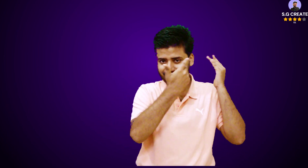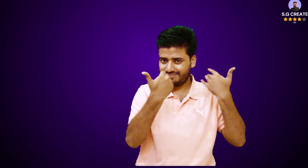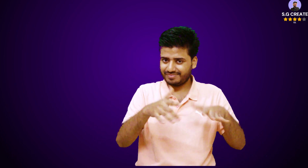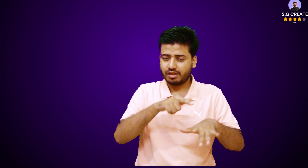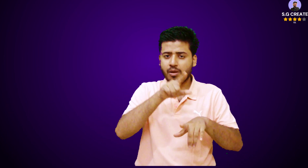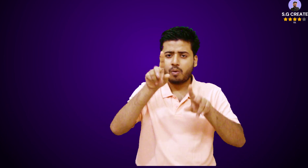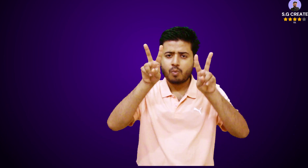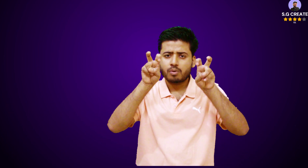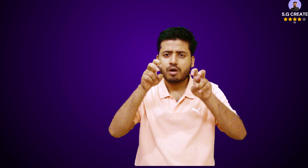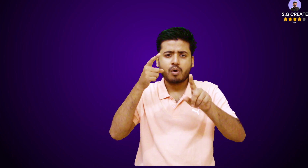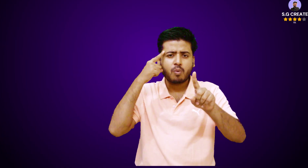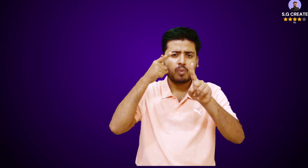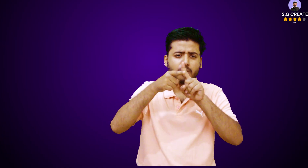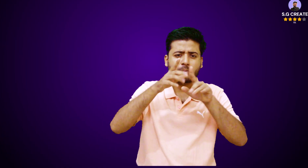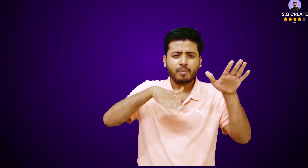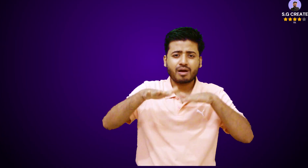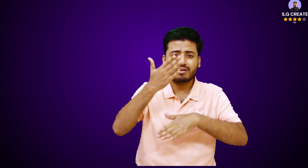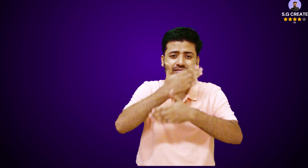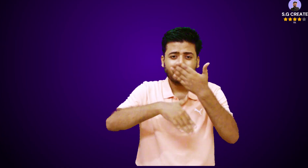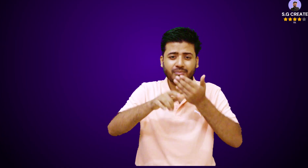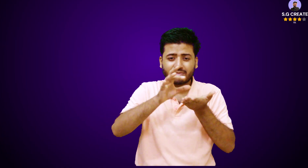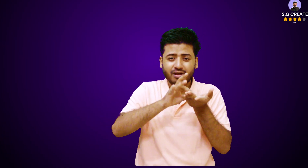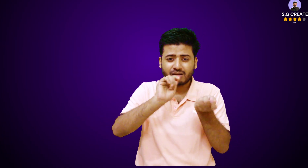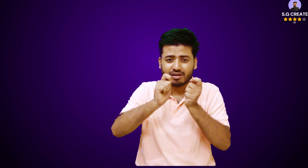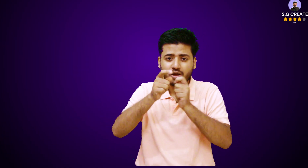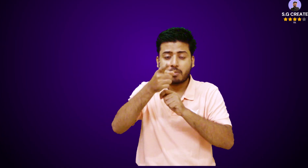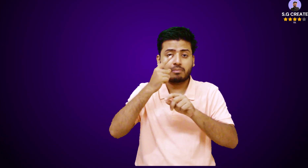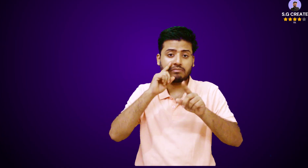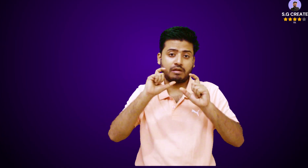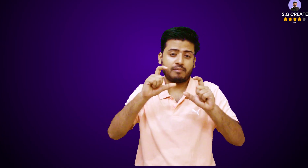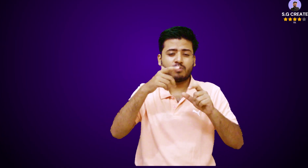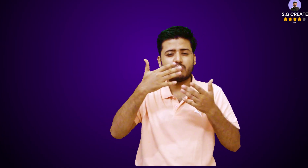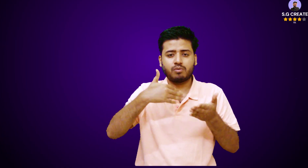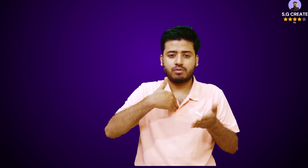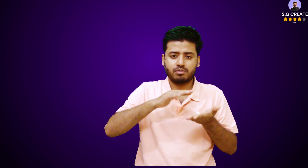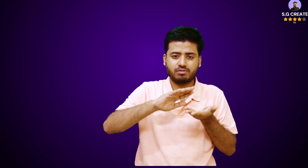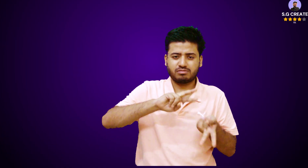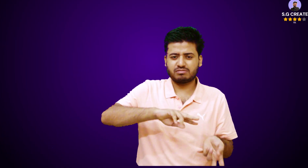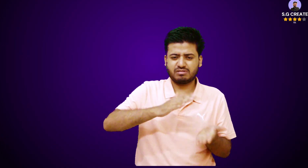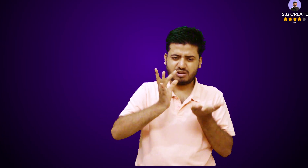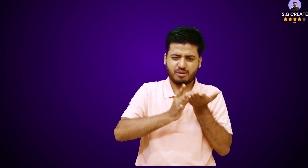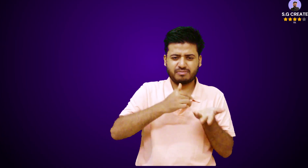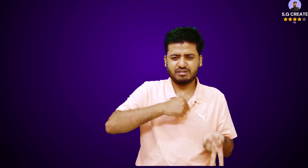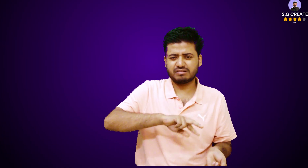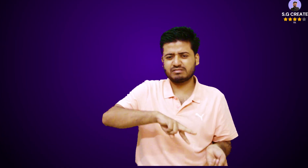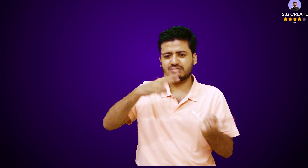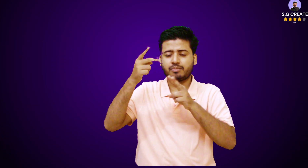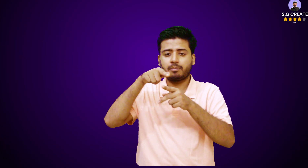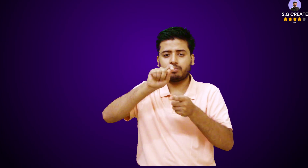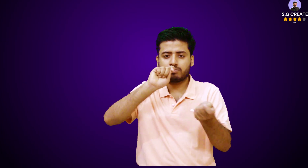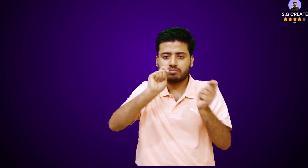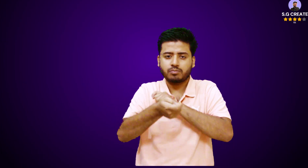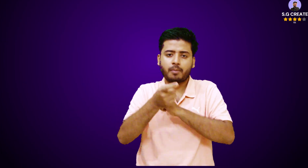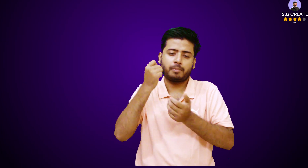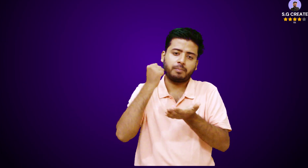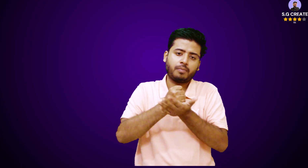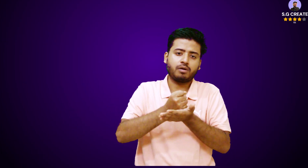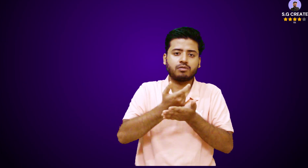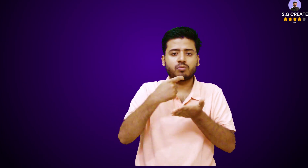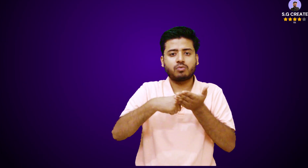your residential address. You will then need to raise a request for the update, which must be approved by the concerned issuing medical authority or